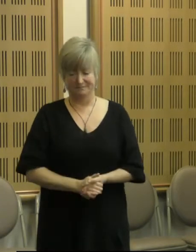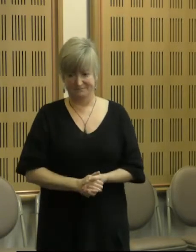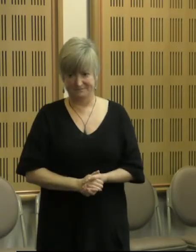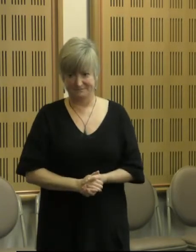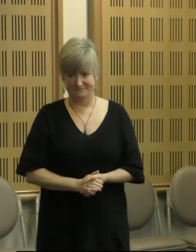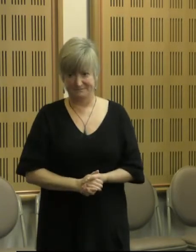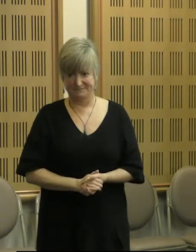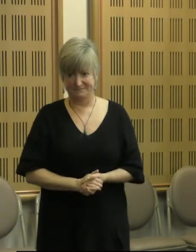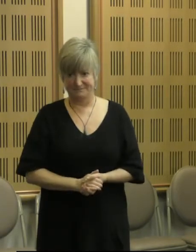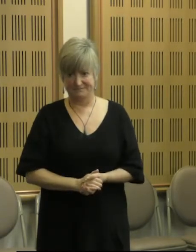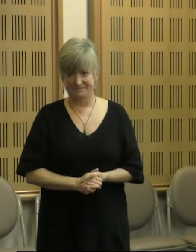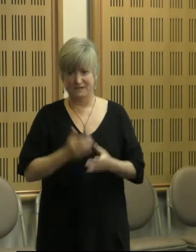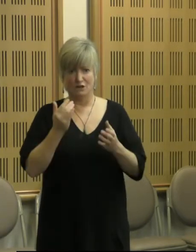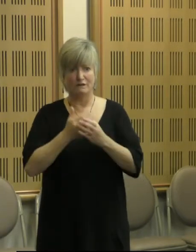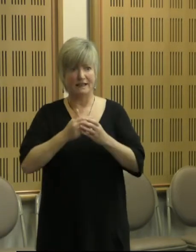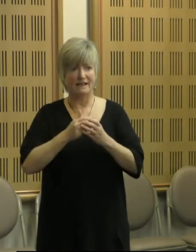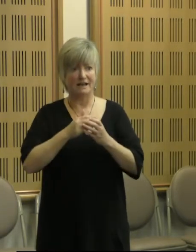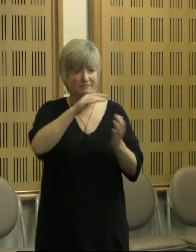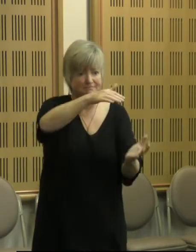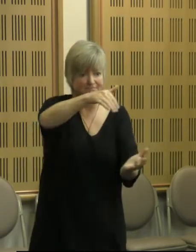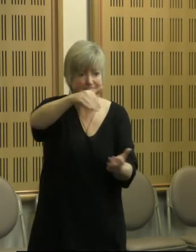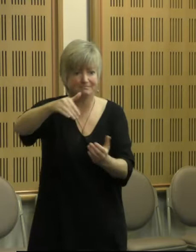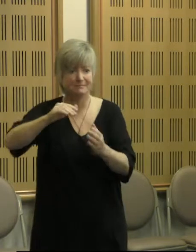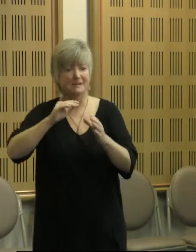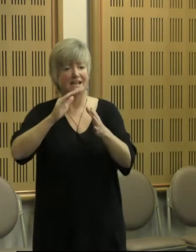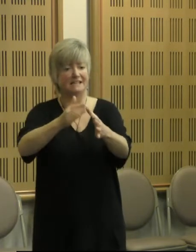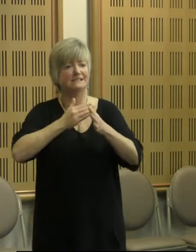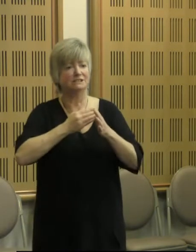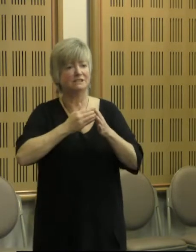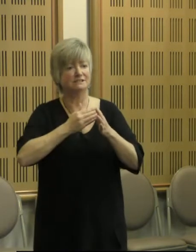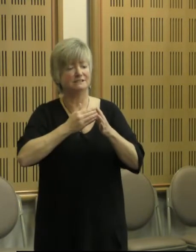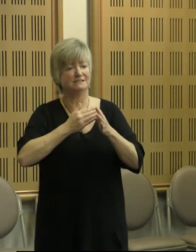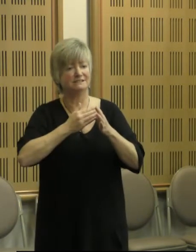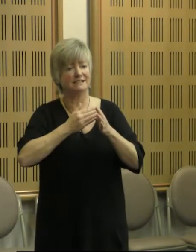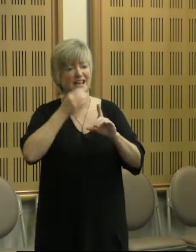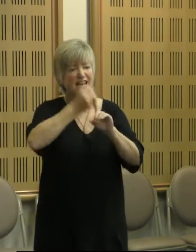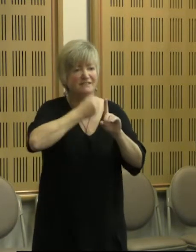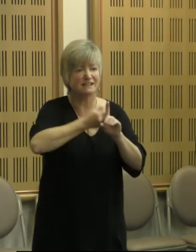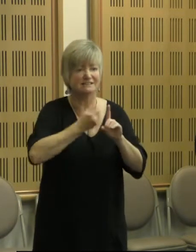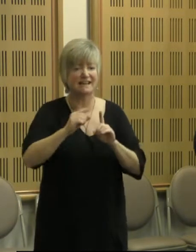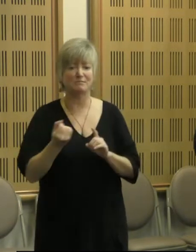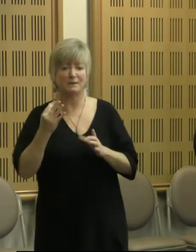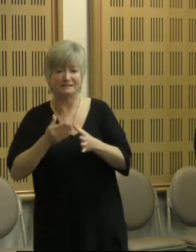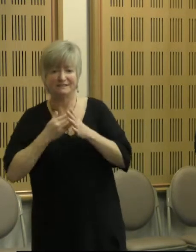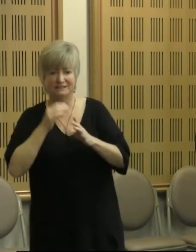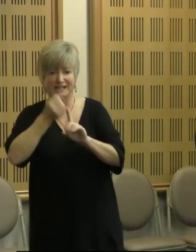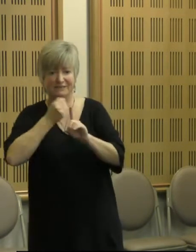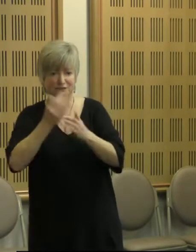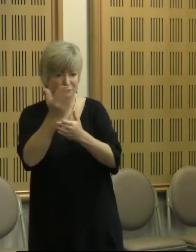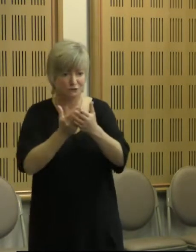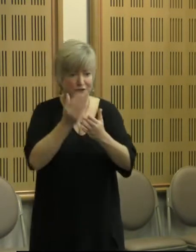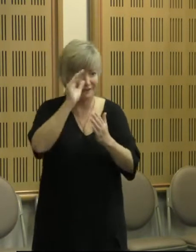I suppose, a gathering of Indigenous and non-Indigenous advocates in a room to, I suppose, share experiences about working in the community